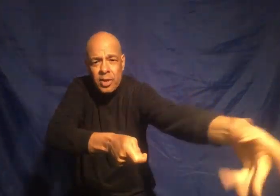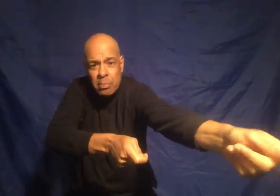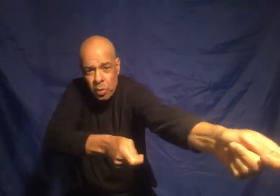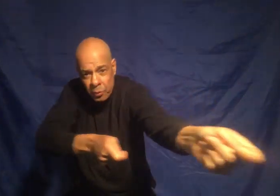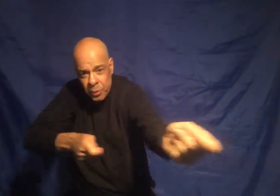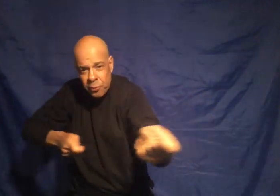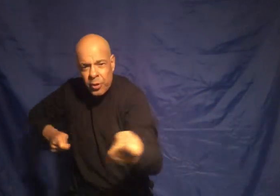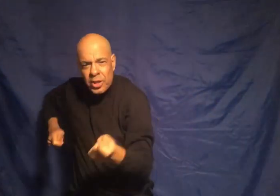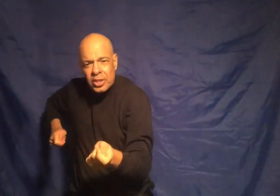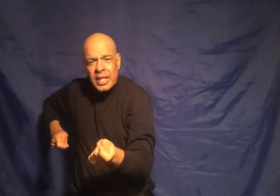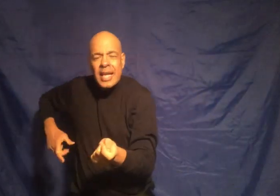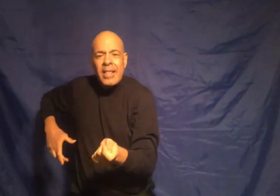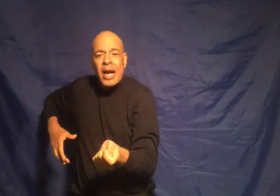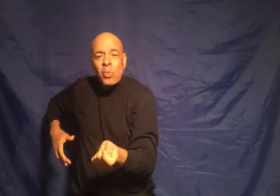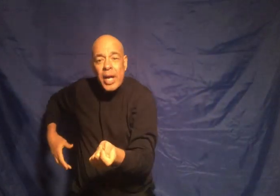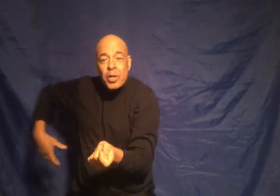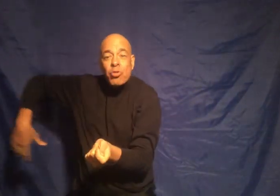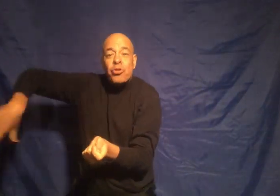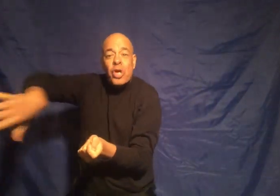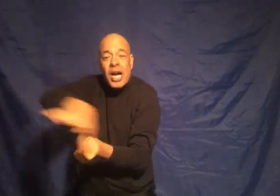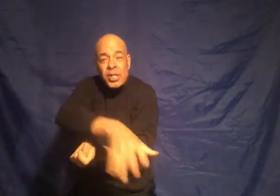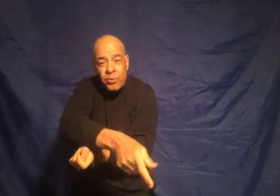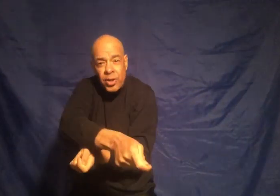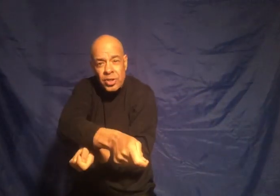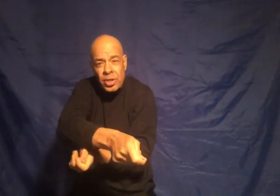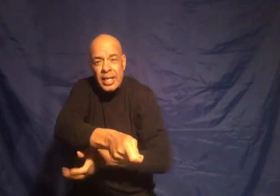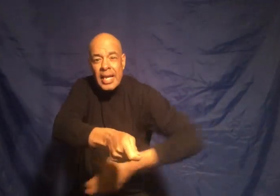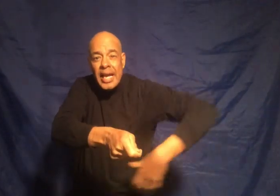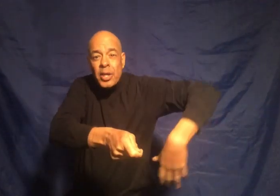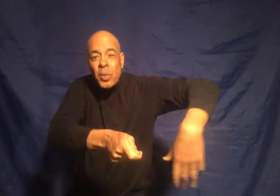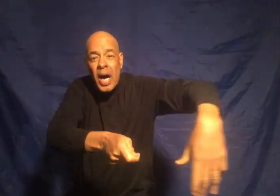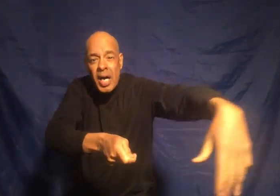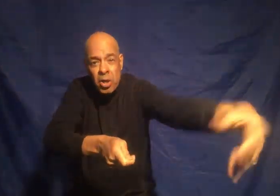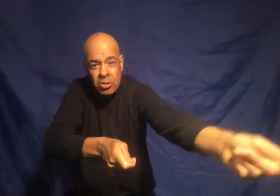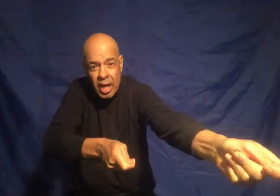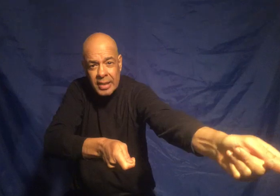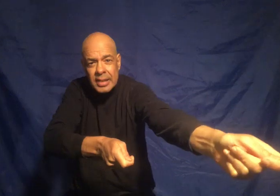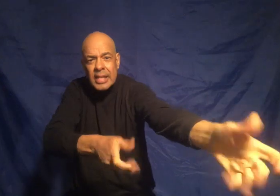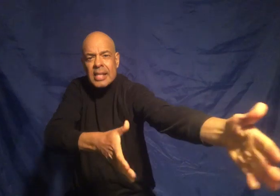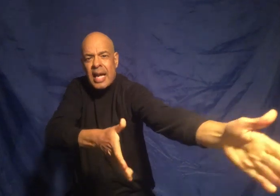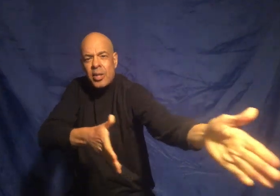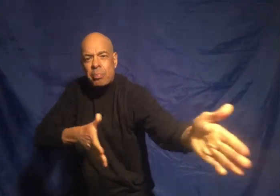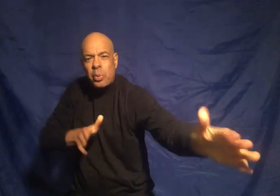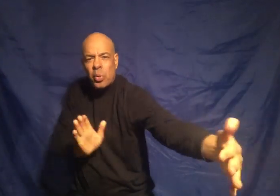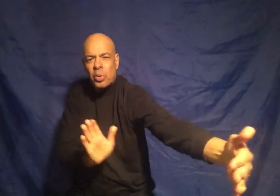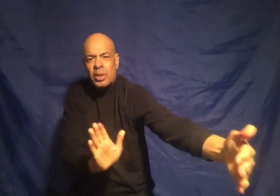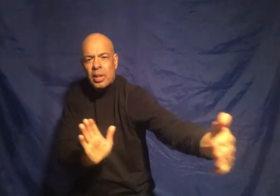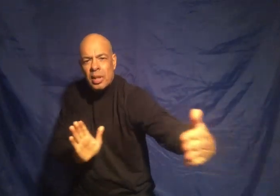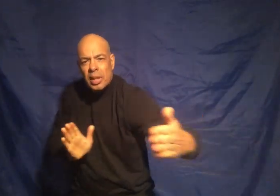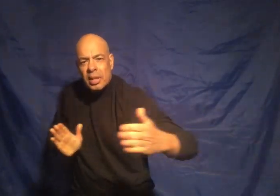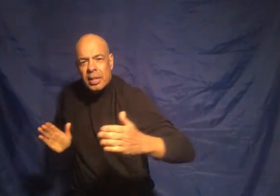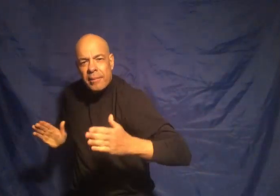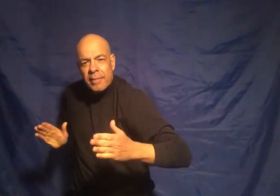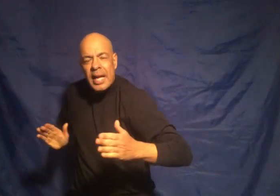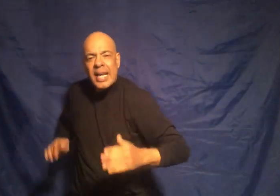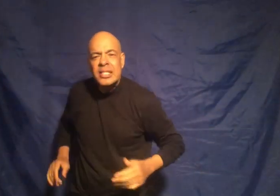it moves first that way you cross first and you uncross and you pull nice